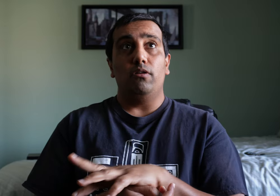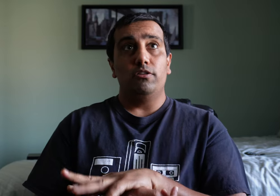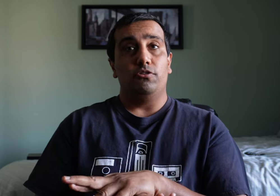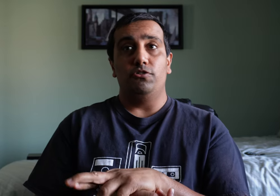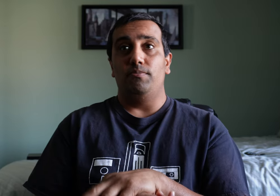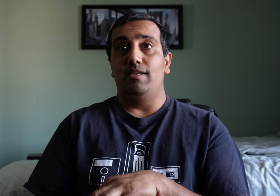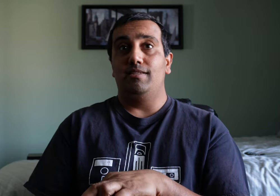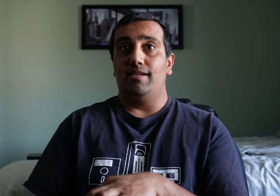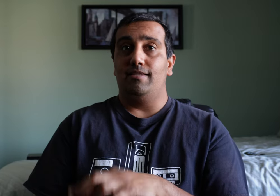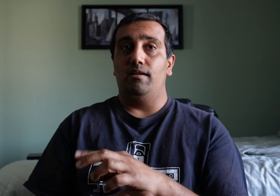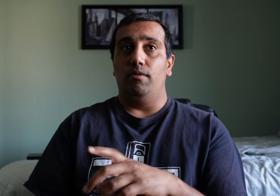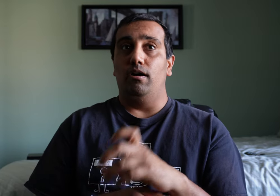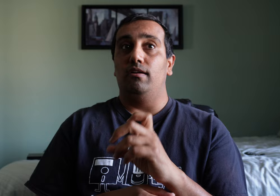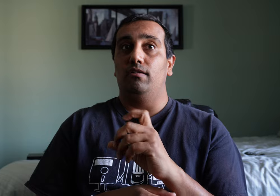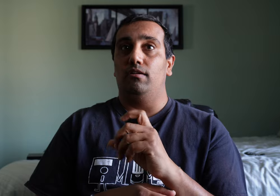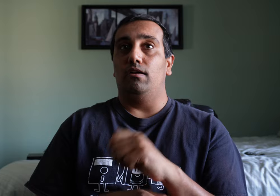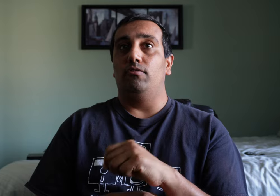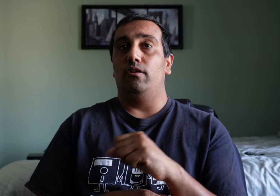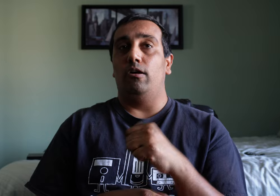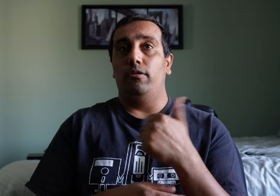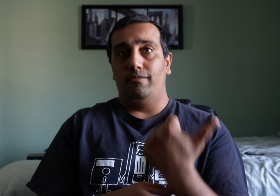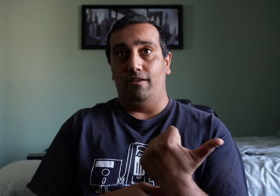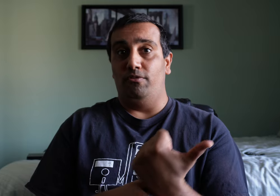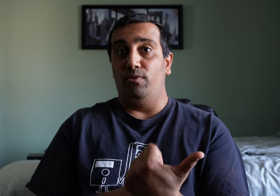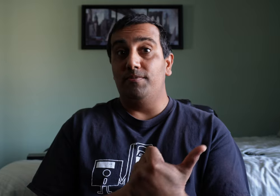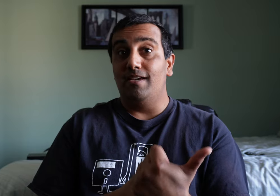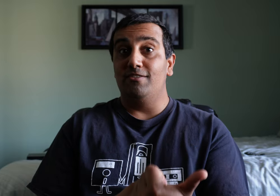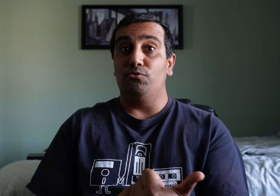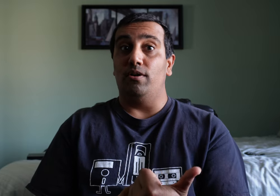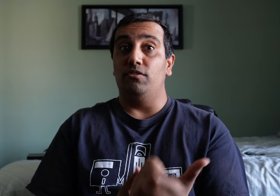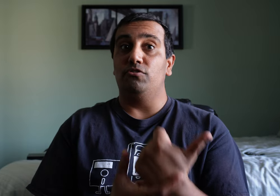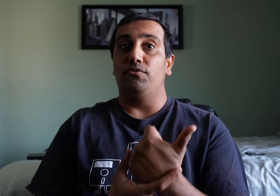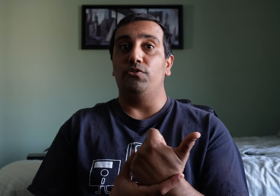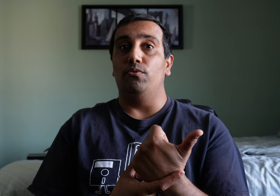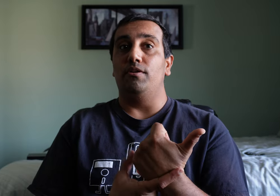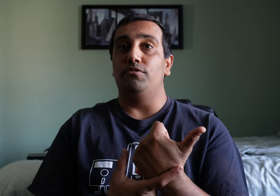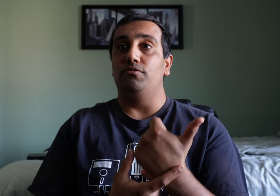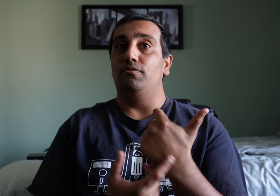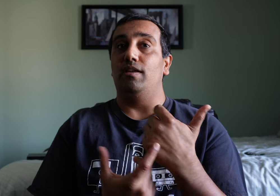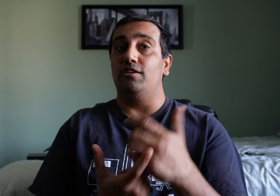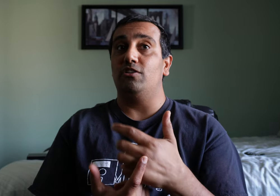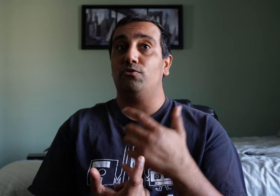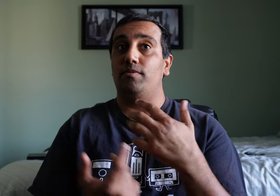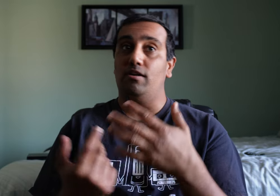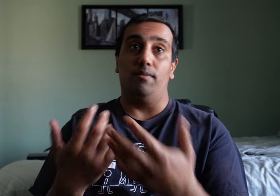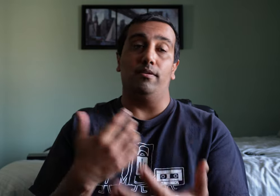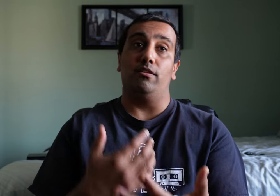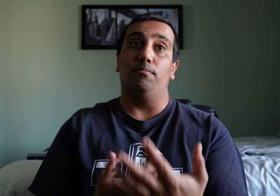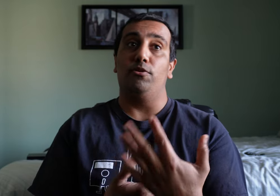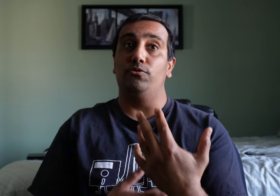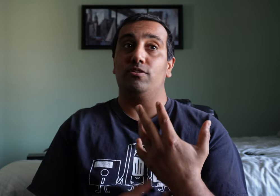all the social media sites that I'm on are all on the website as well. So if you want to get in touch with me, comment on the post,